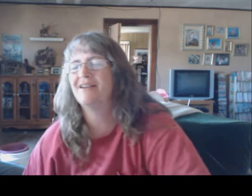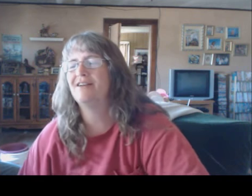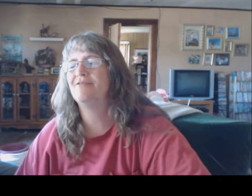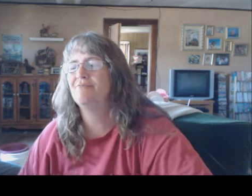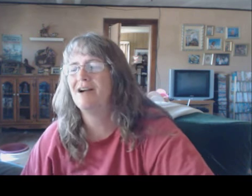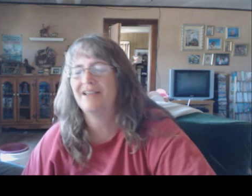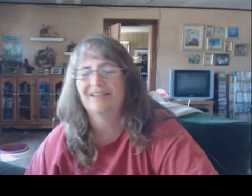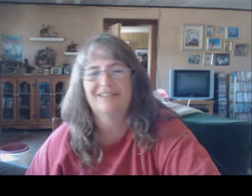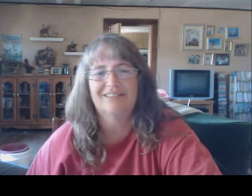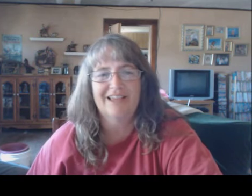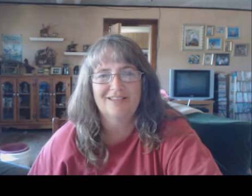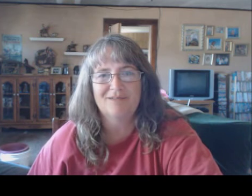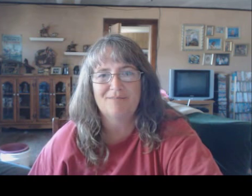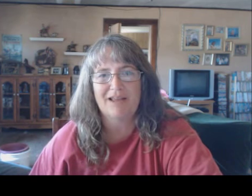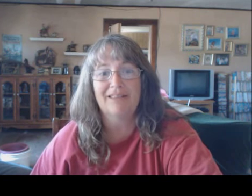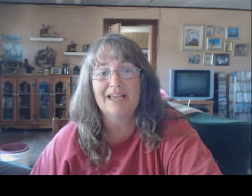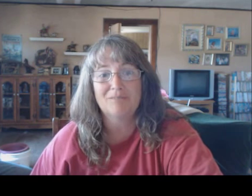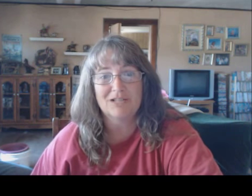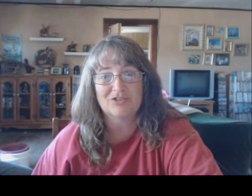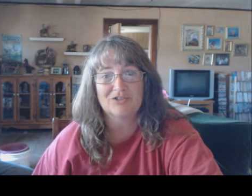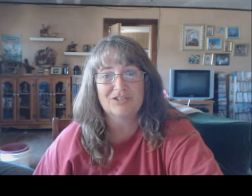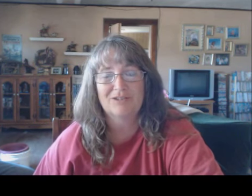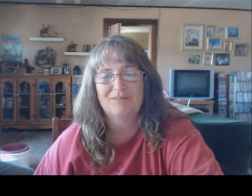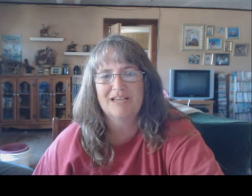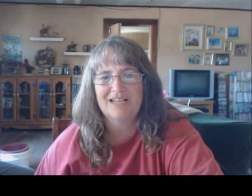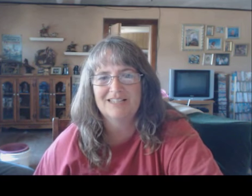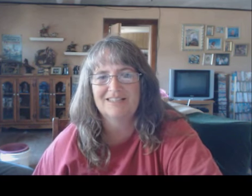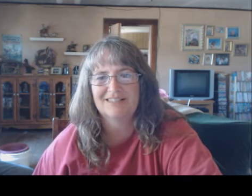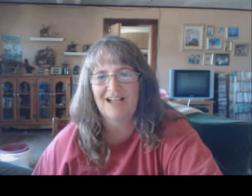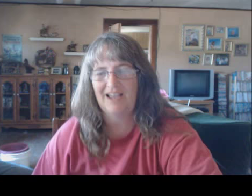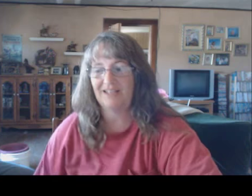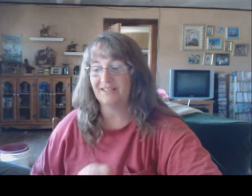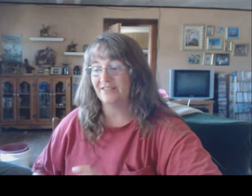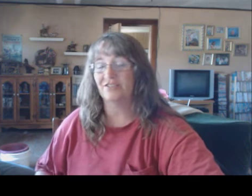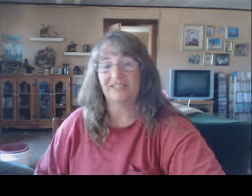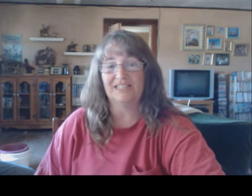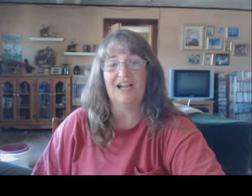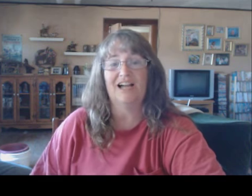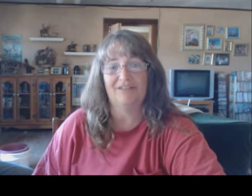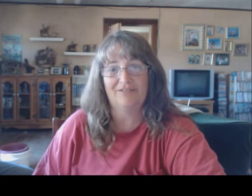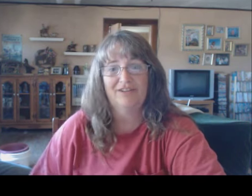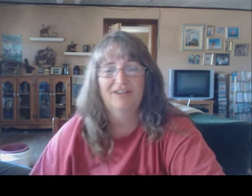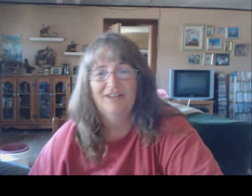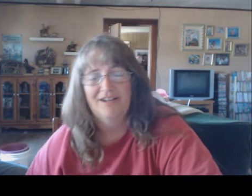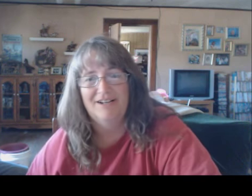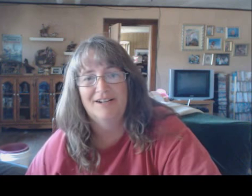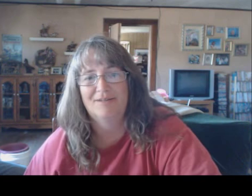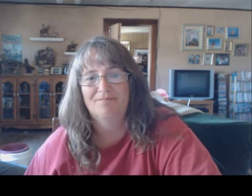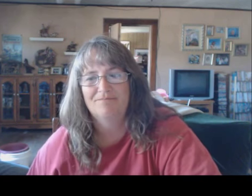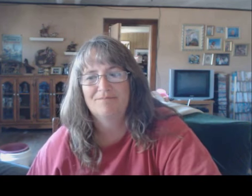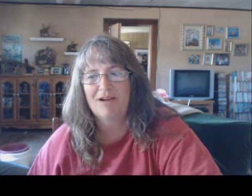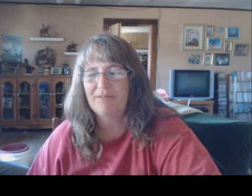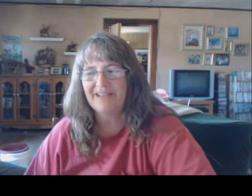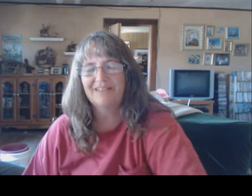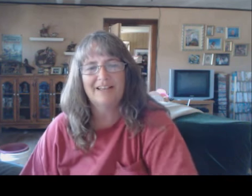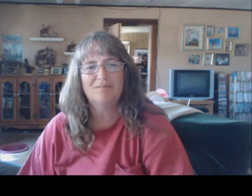of my leg... My leg muscles. Because... I had to literally dive. Um... My back leg